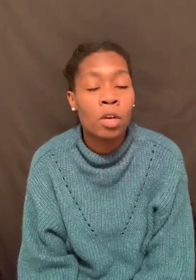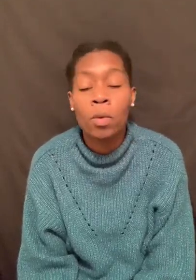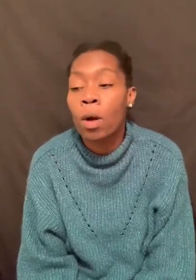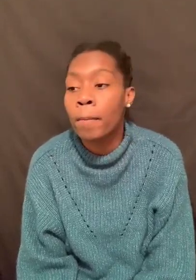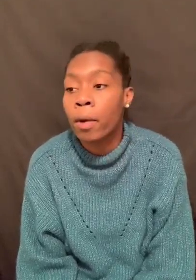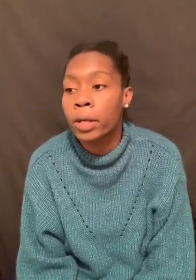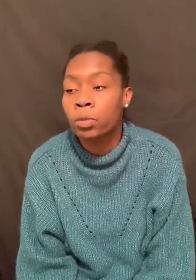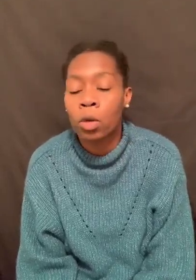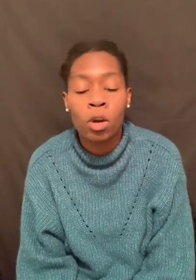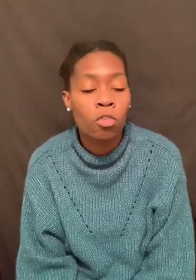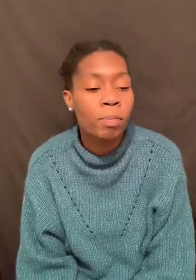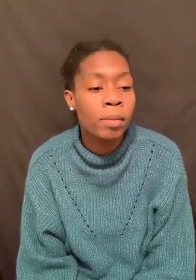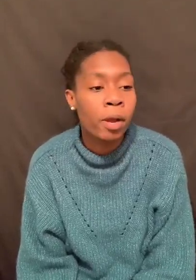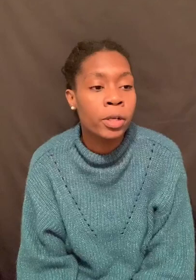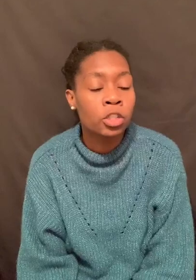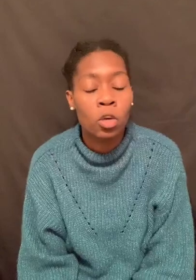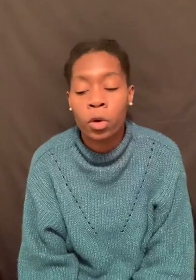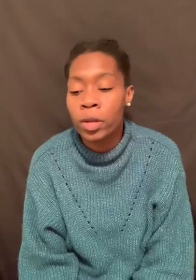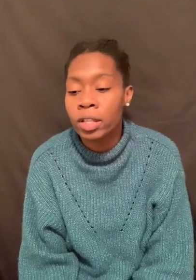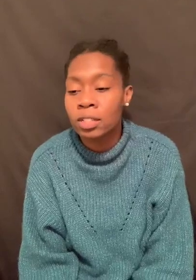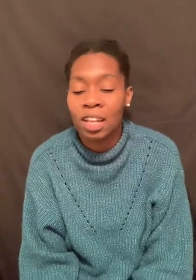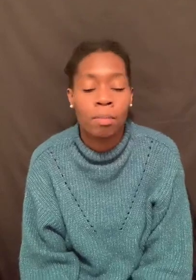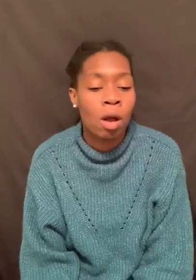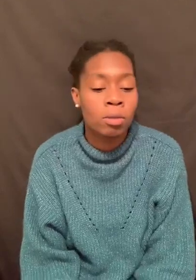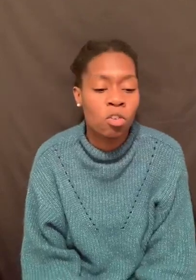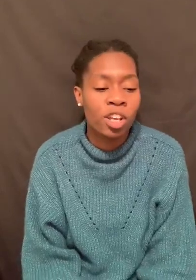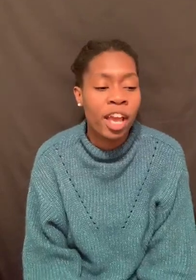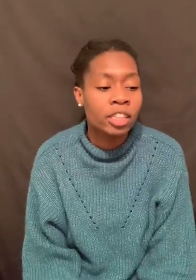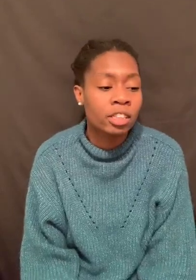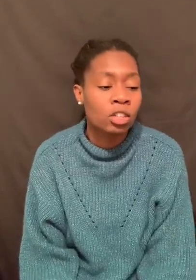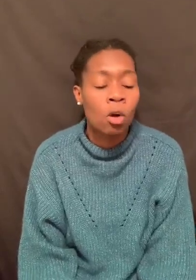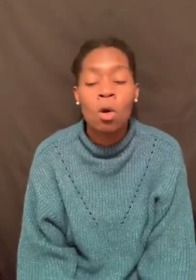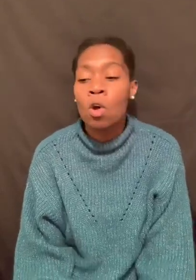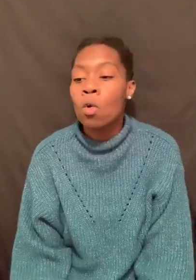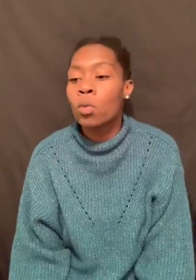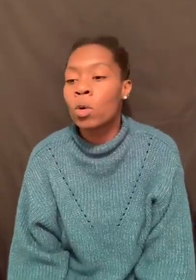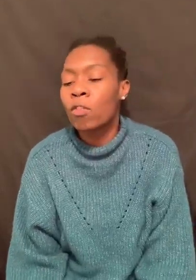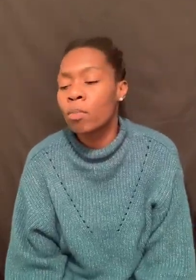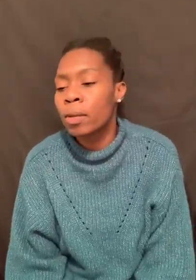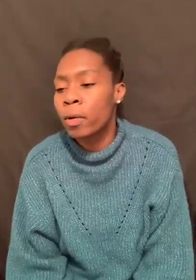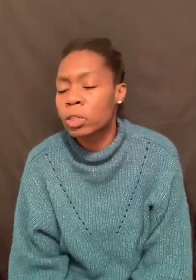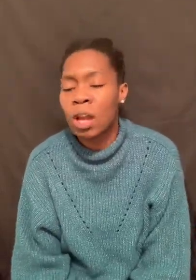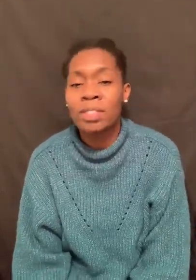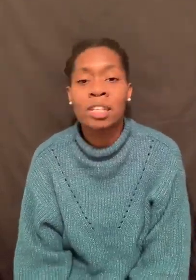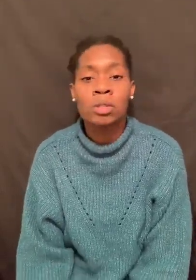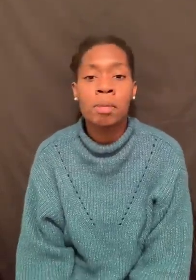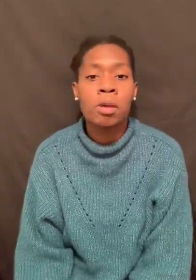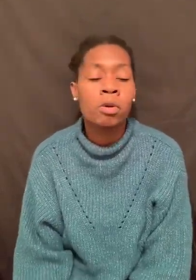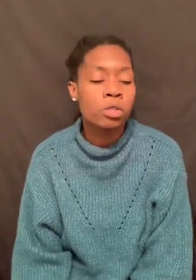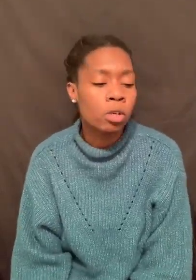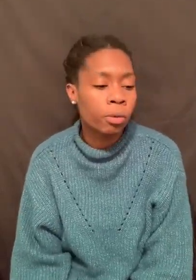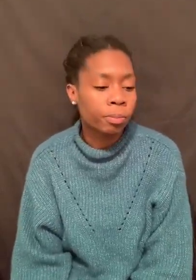We want marriage. We don't want to forbid marriage. You know, in Corinthians, they have problems with fornication. So, we don't want to forbid marriage. So, we have singles and mingled, you know.